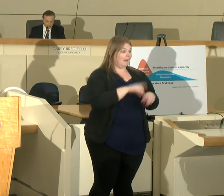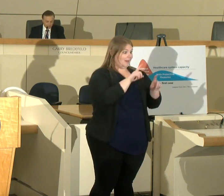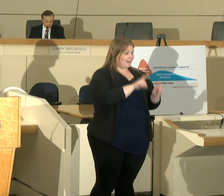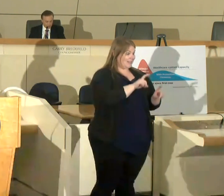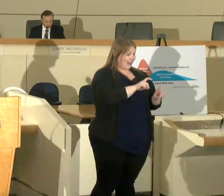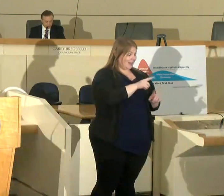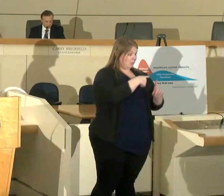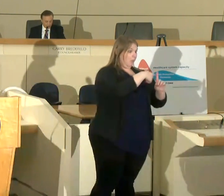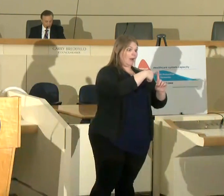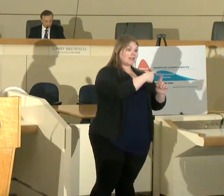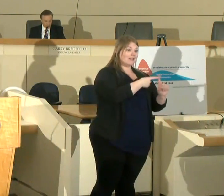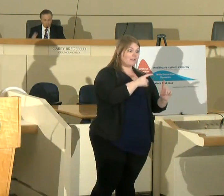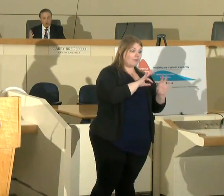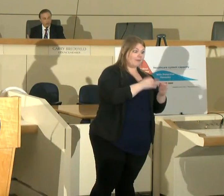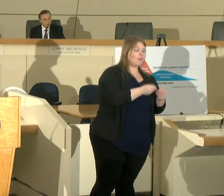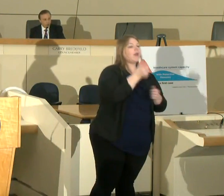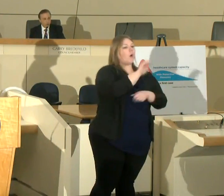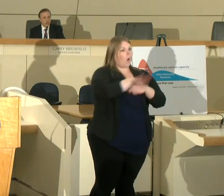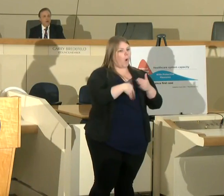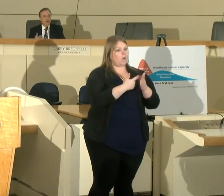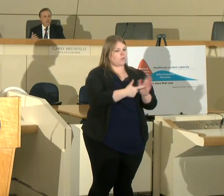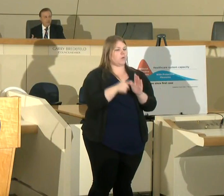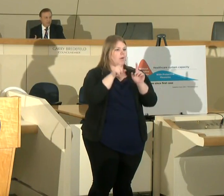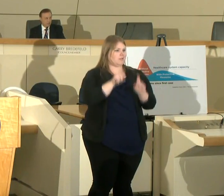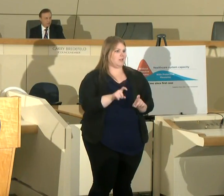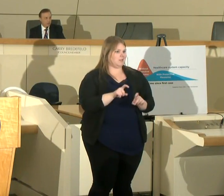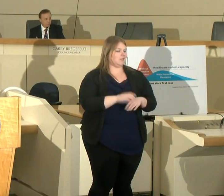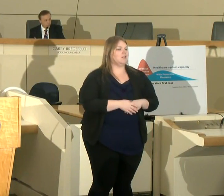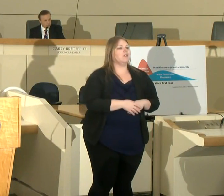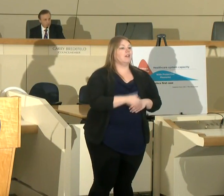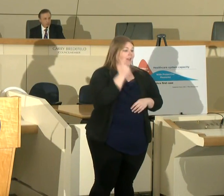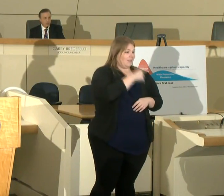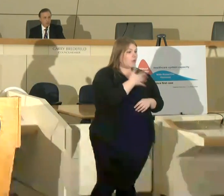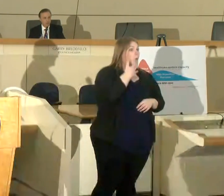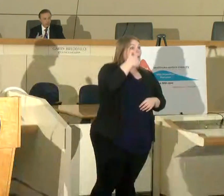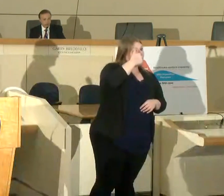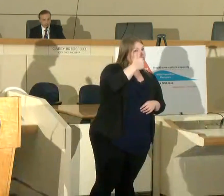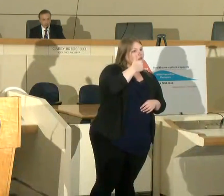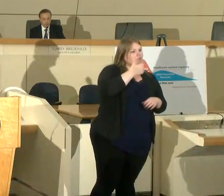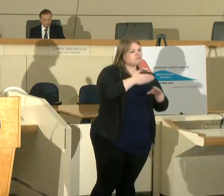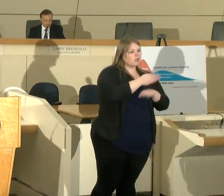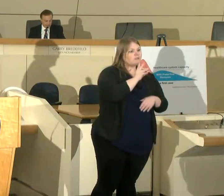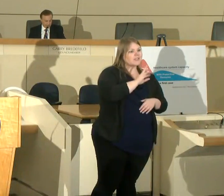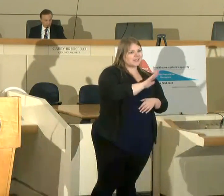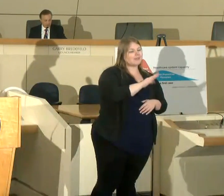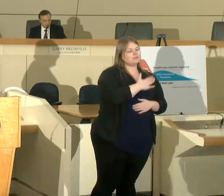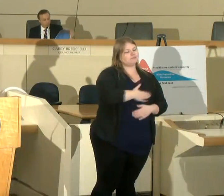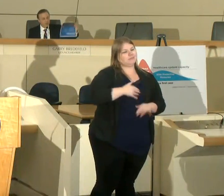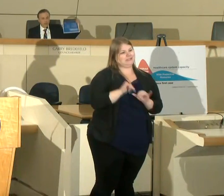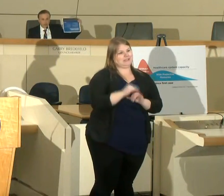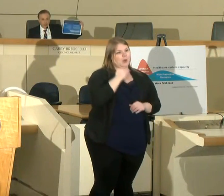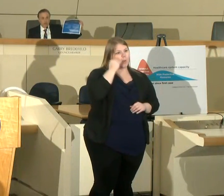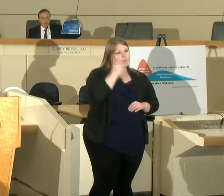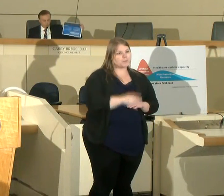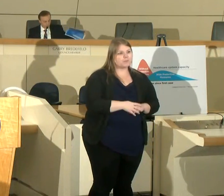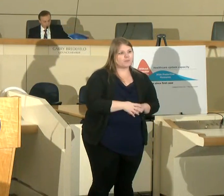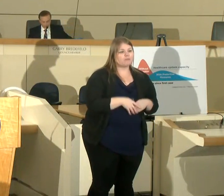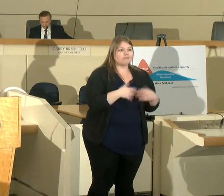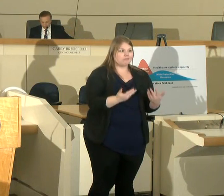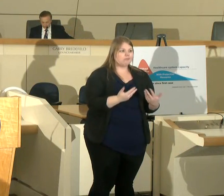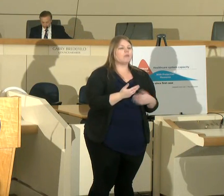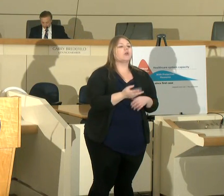everybody should be checked if you're older obviously want you to stay home if you have a compromised system stay home again